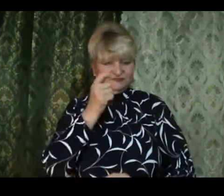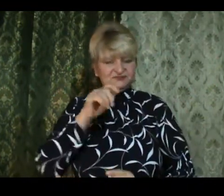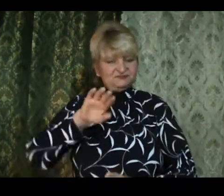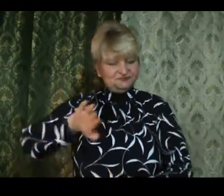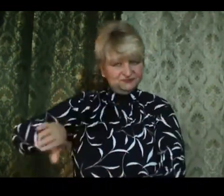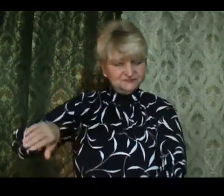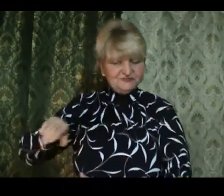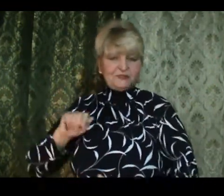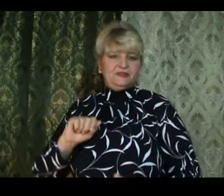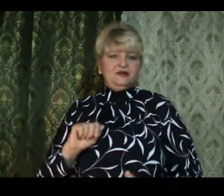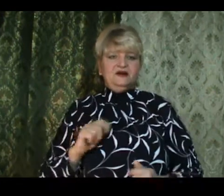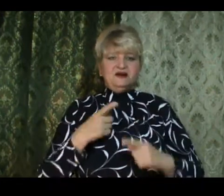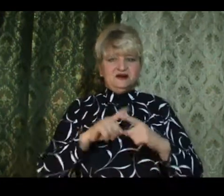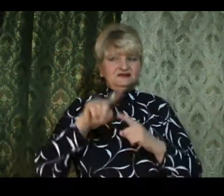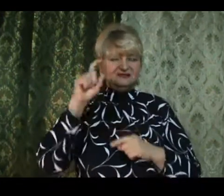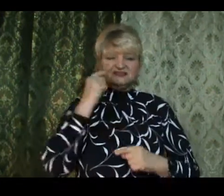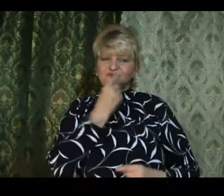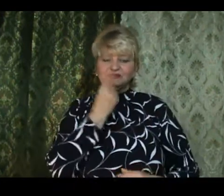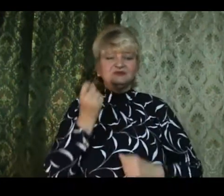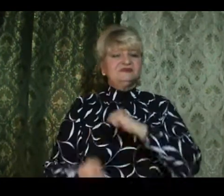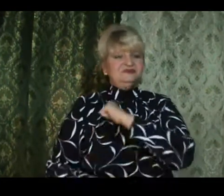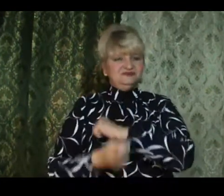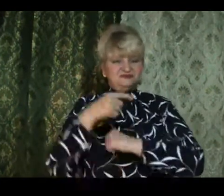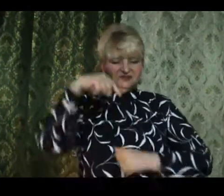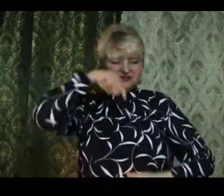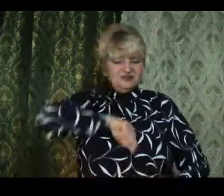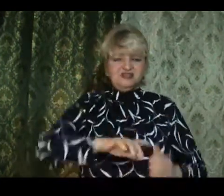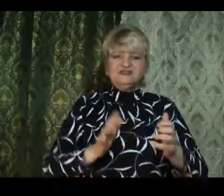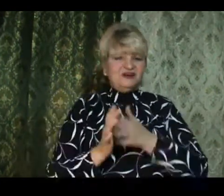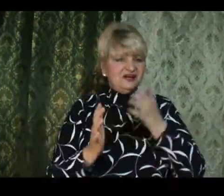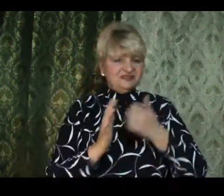turn